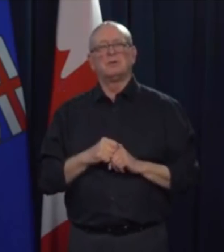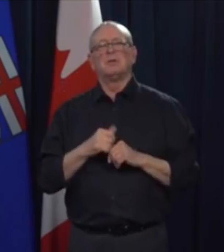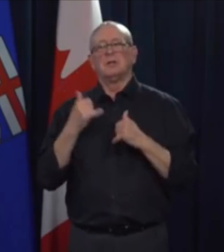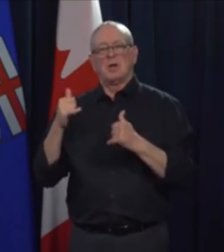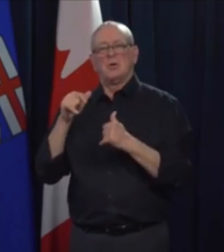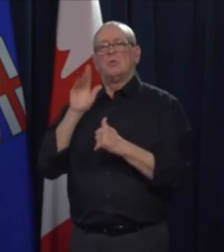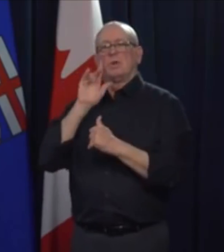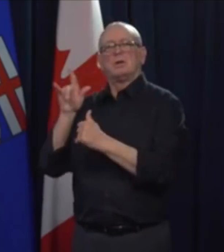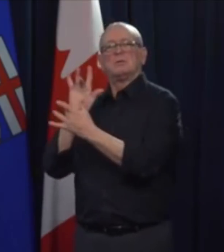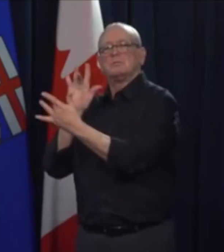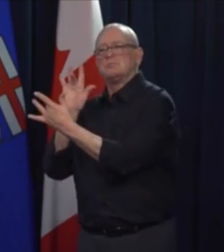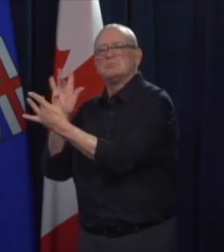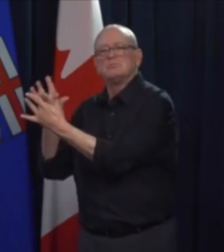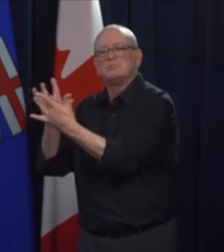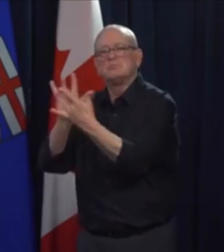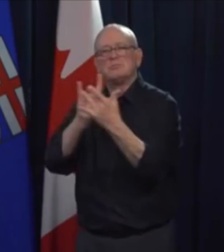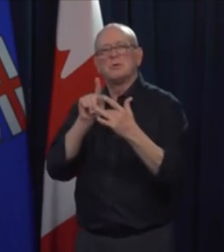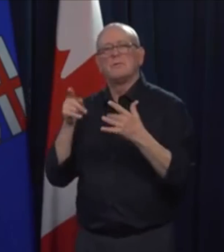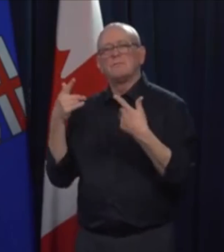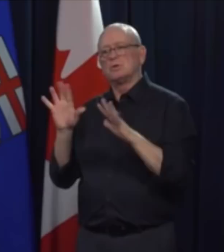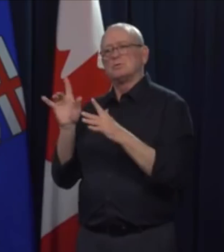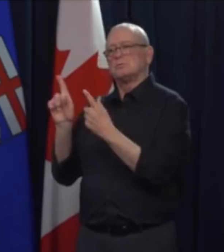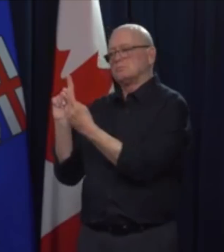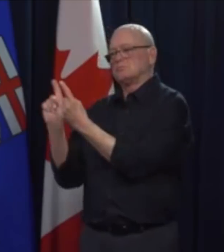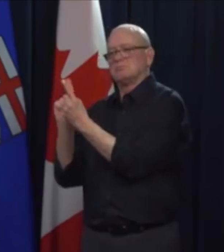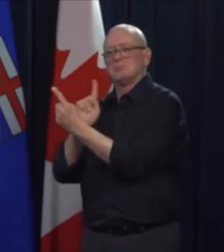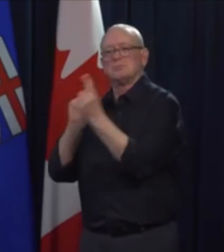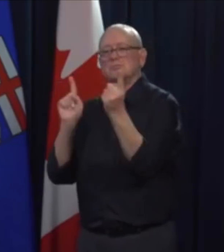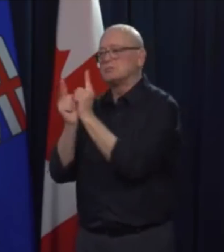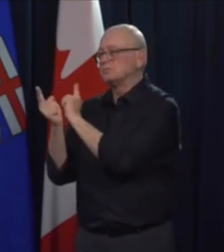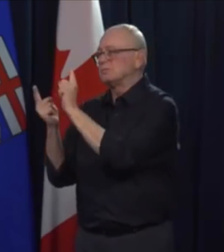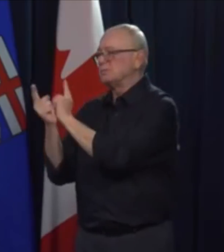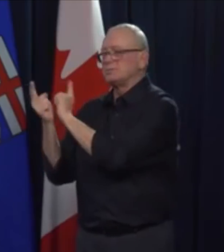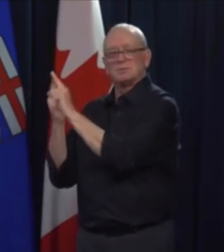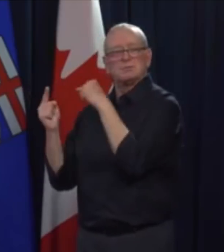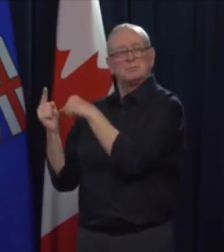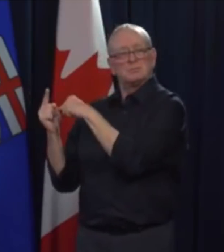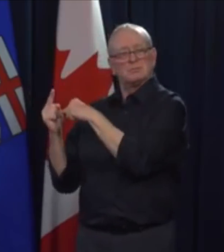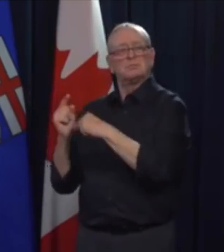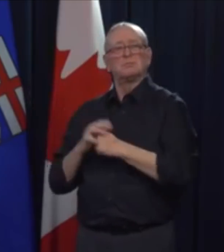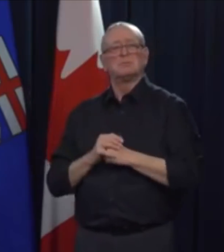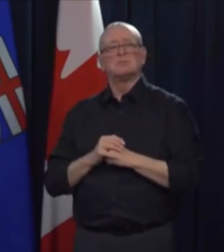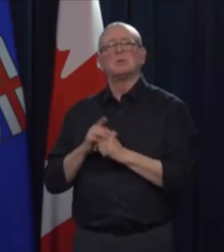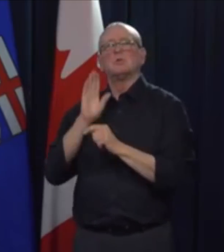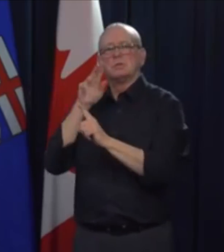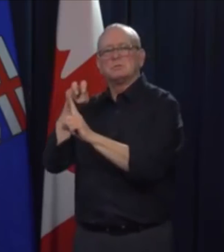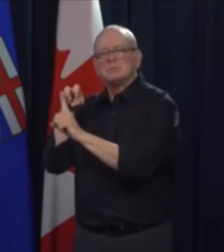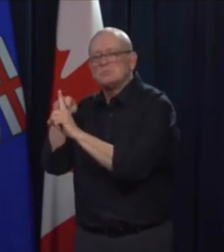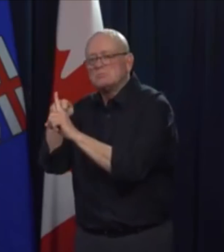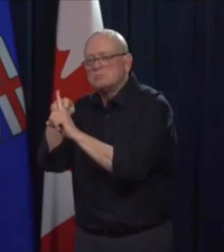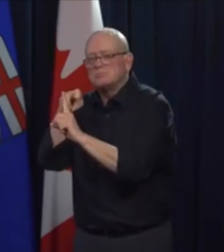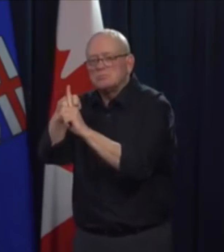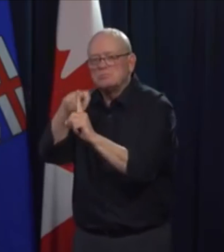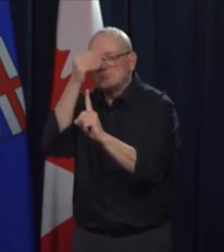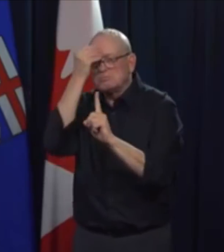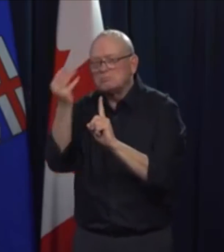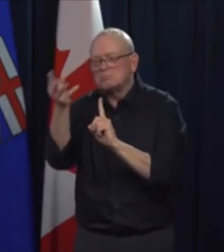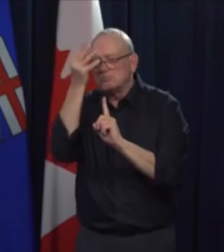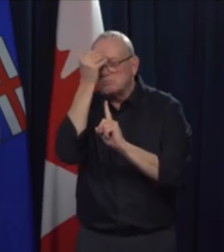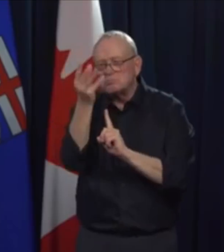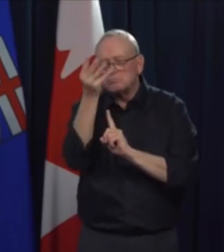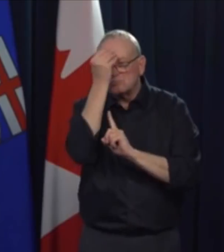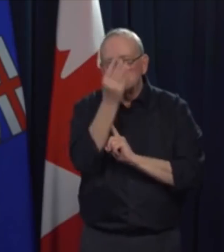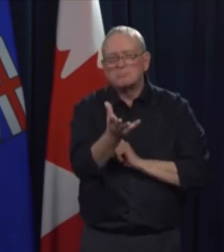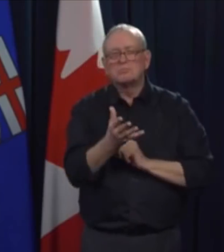death and other potential infections in a long-term care facility will be distressing for many people. You may be listening to me right